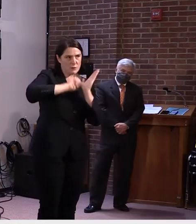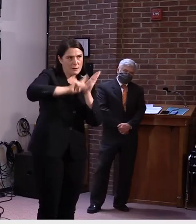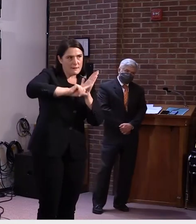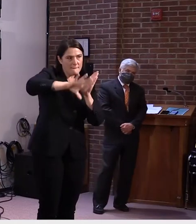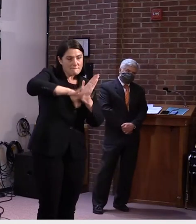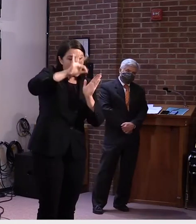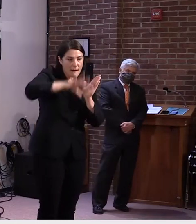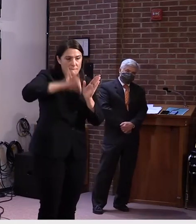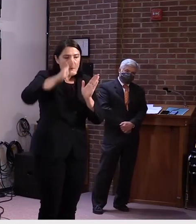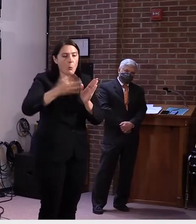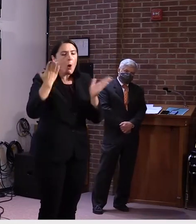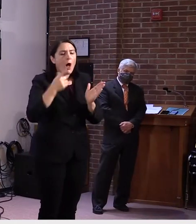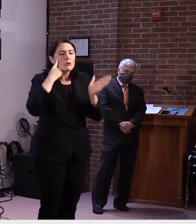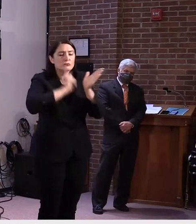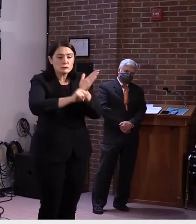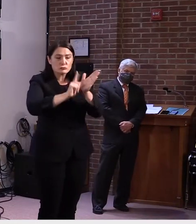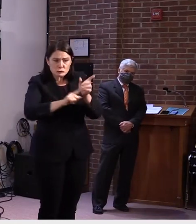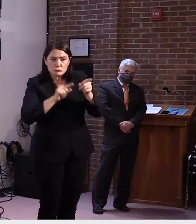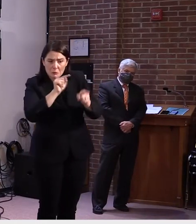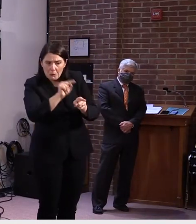of this test. I'm not